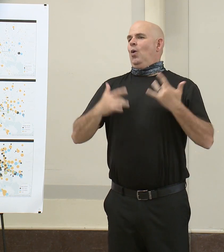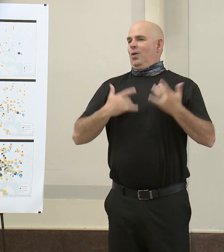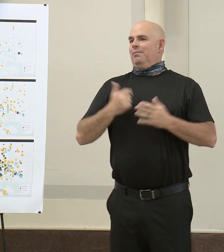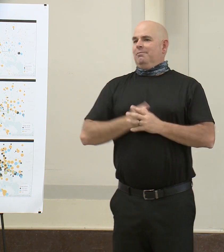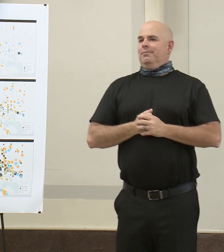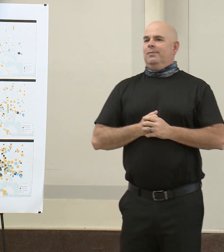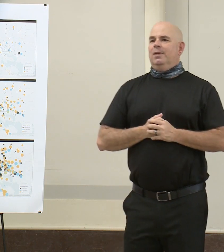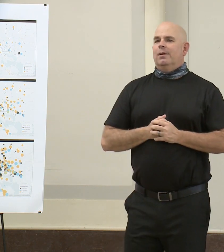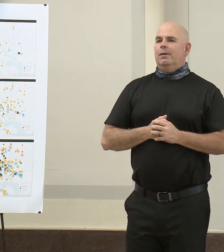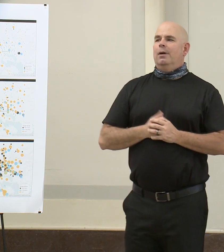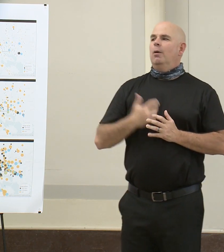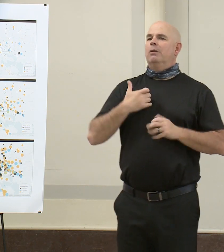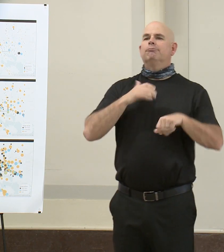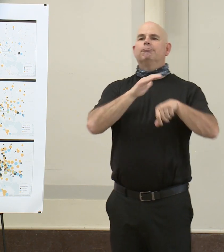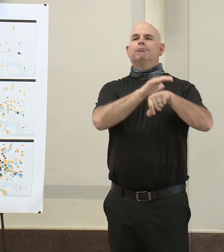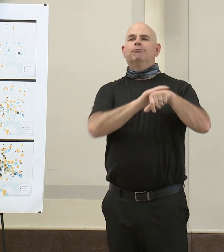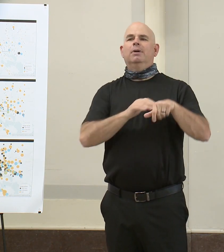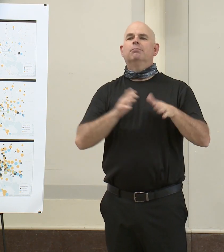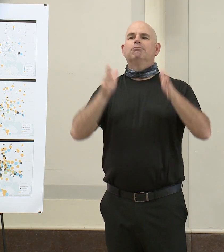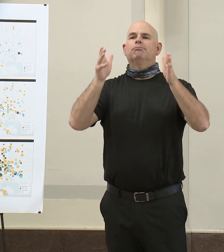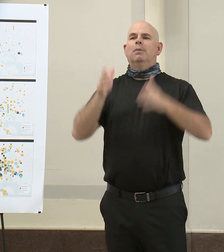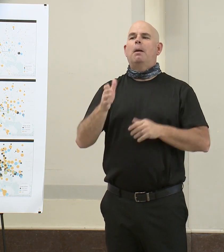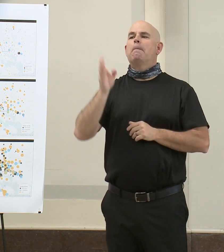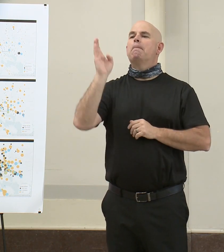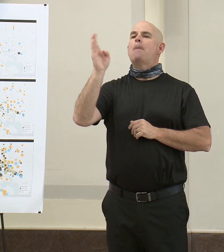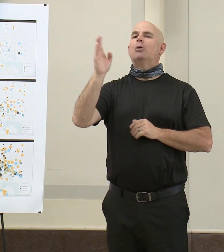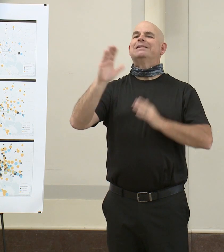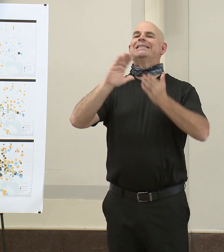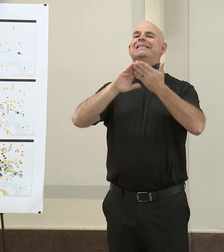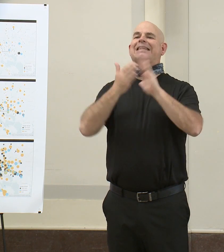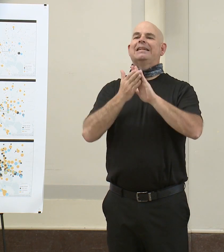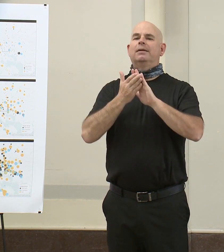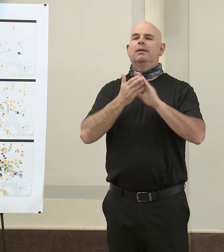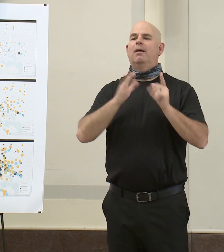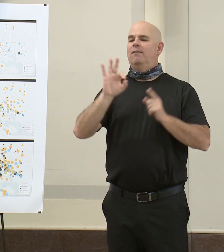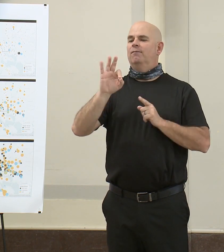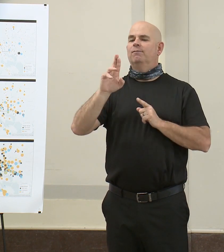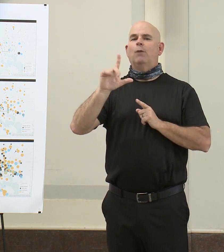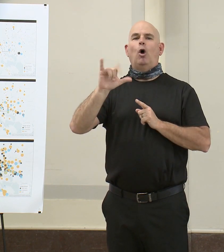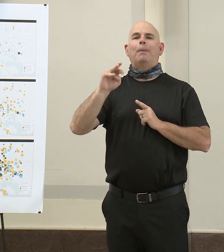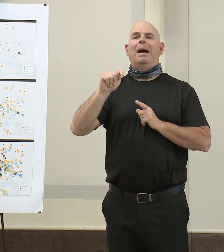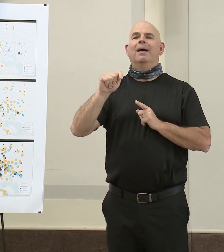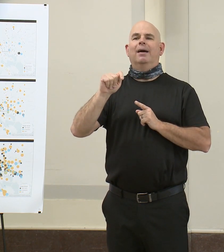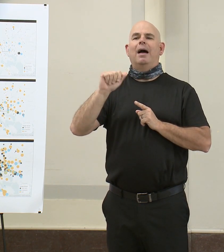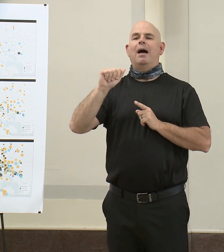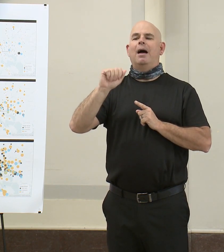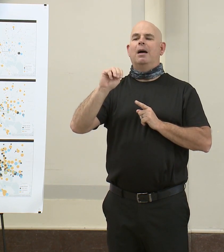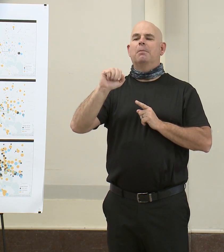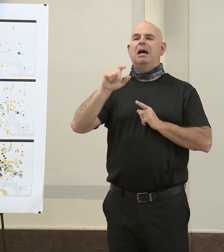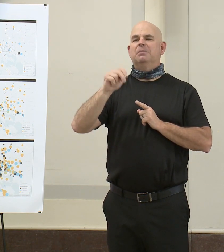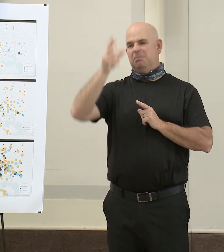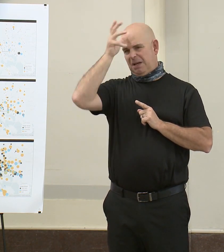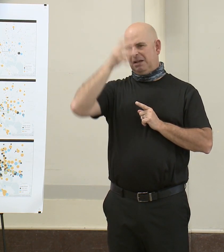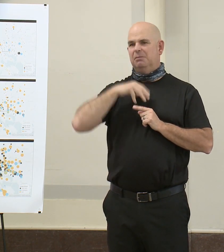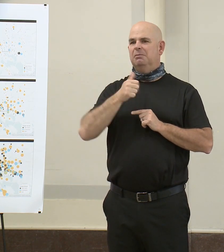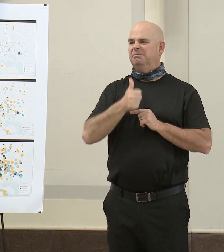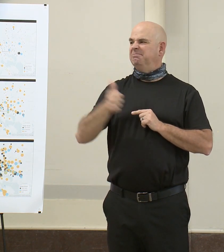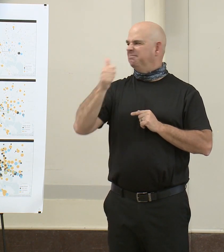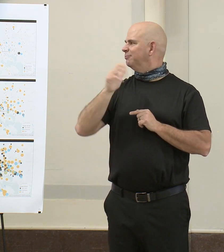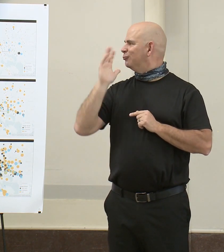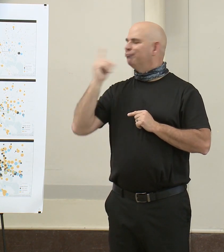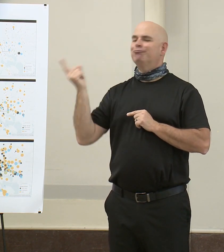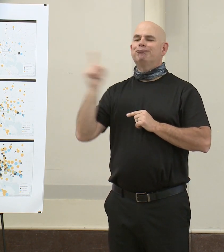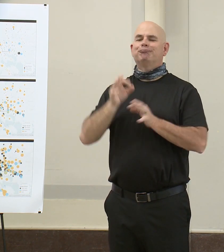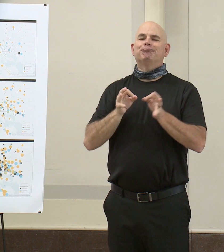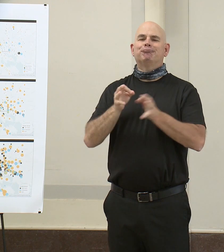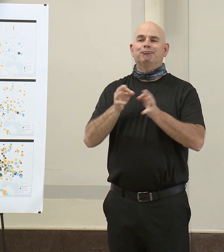leader of Amazon's Baltimore City Fulfillment Center. He's going to share a few words. It is my pleasure to